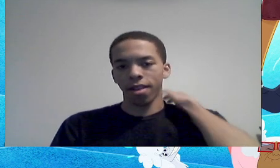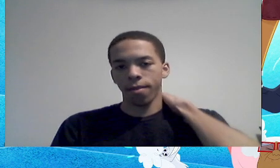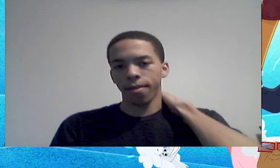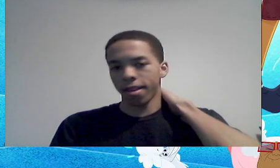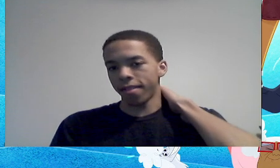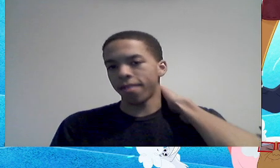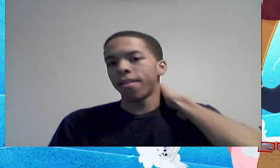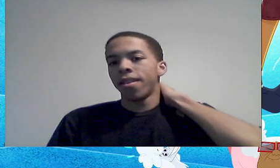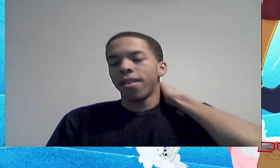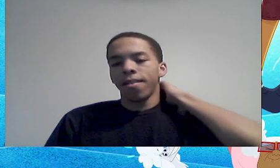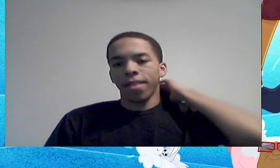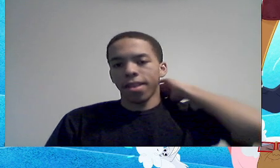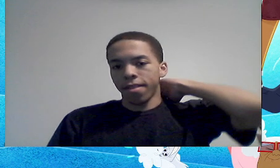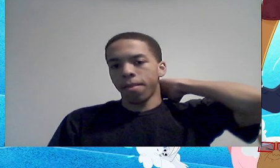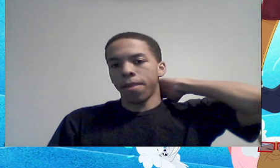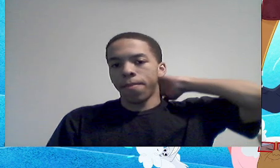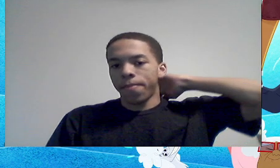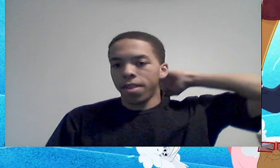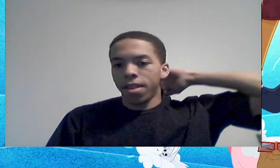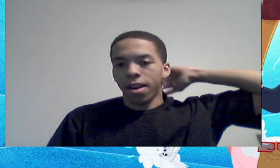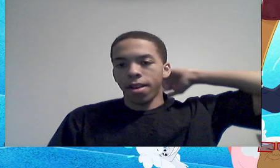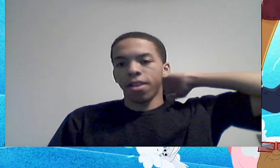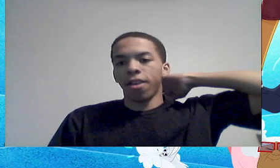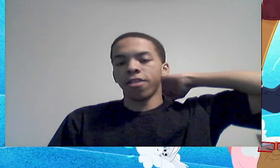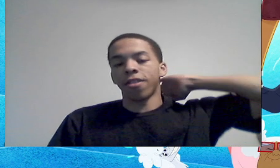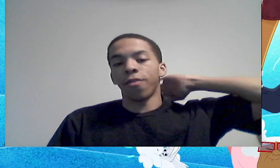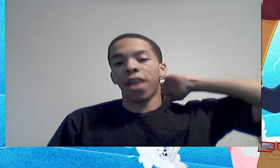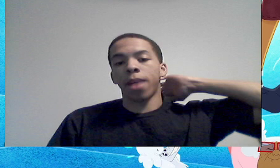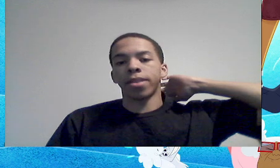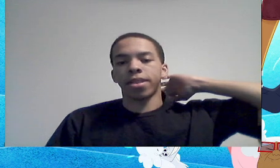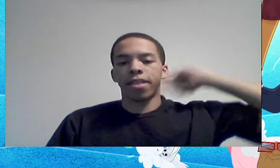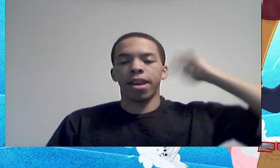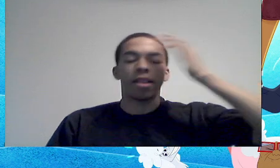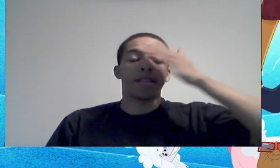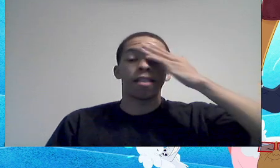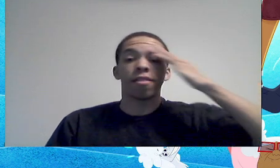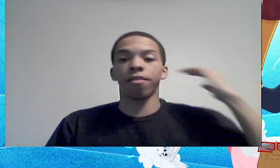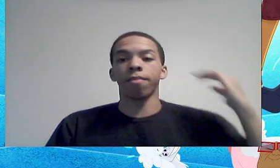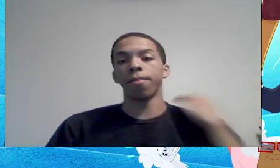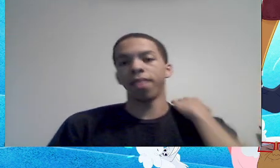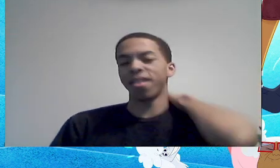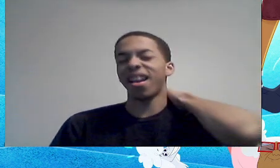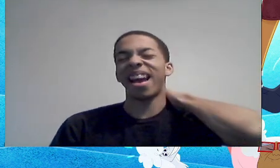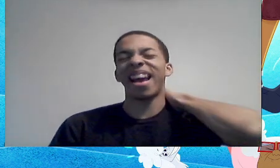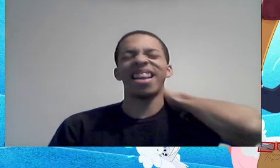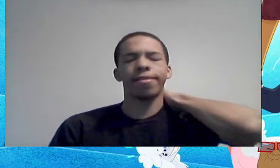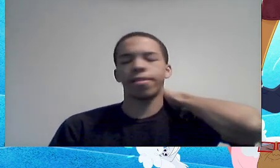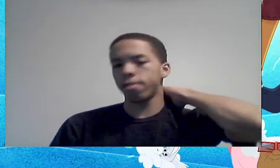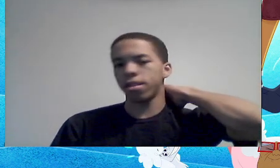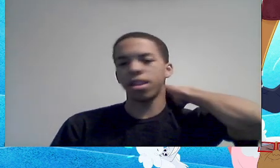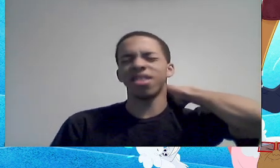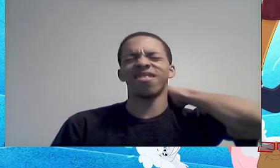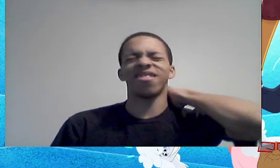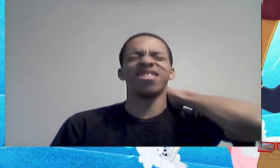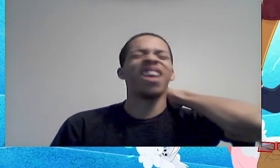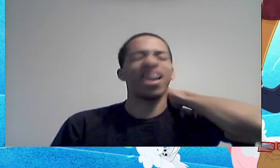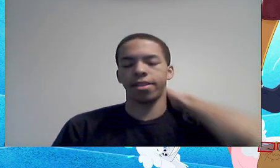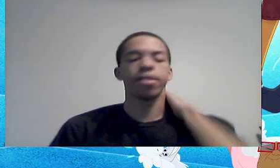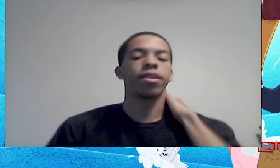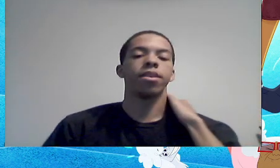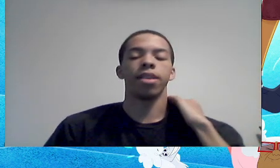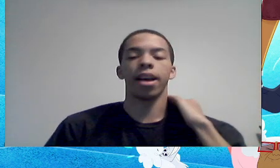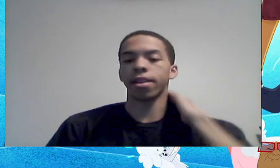that's accurate, because, because my, uh, there are some fabrics and textures my brother hates, he does